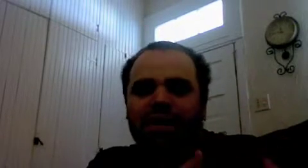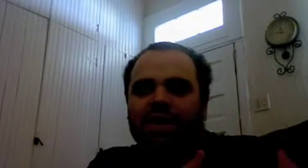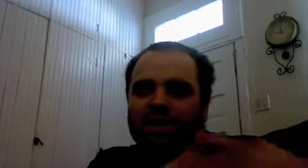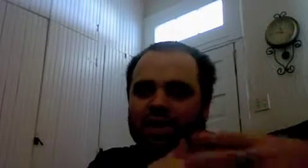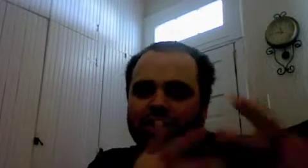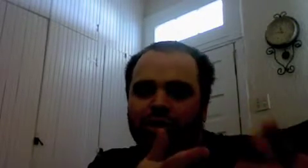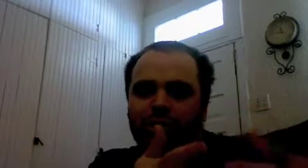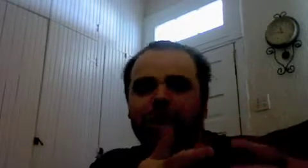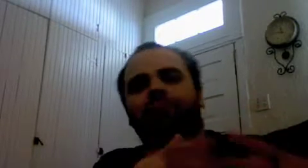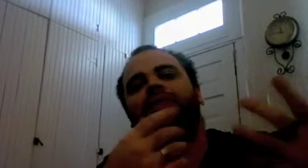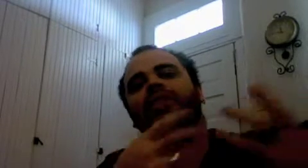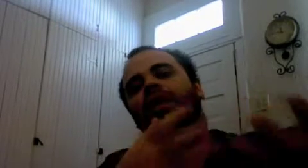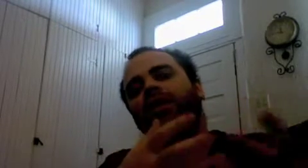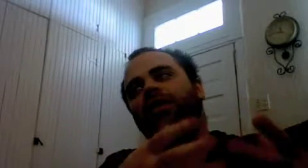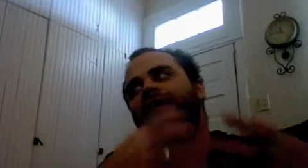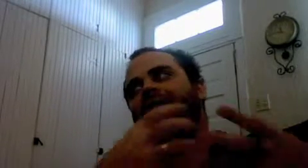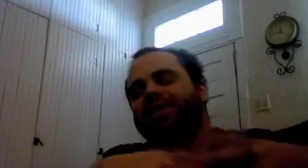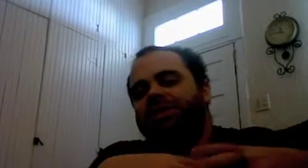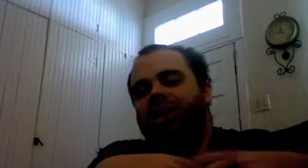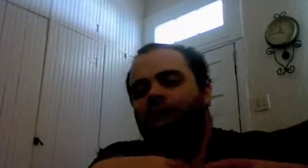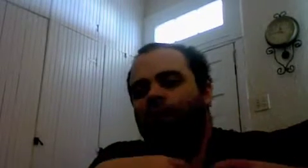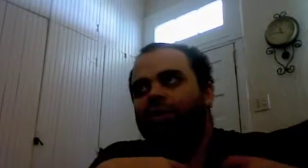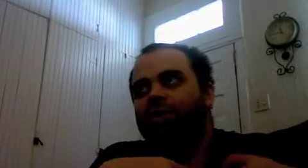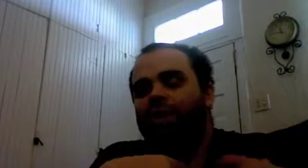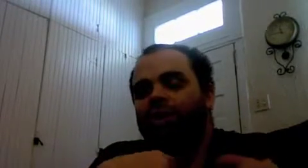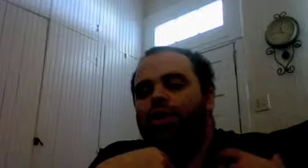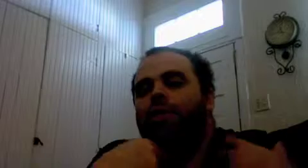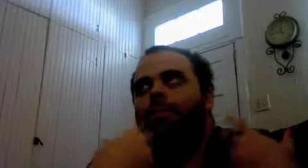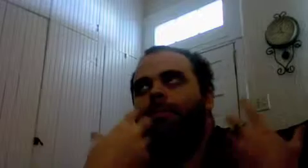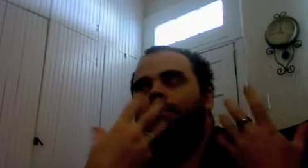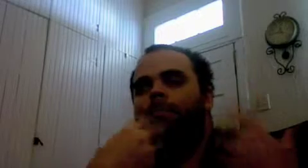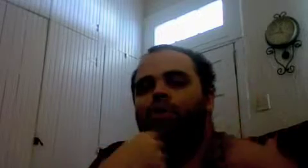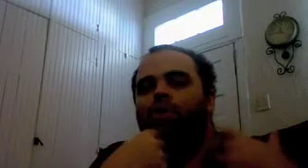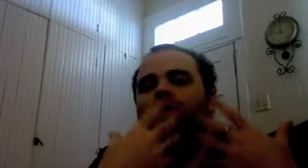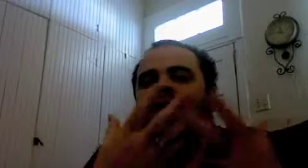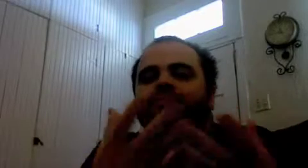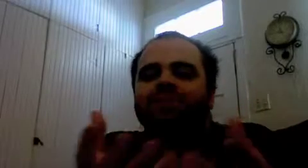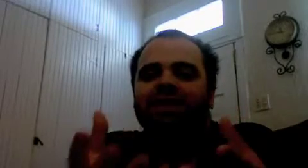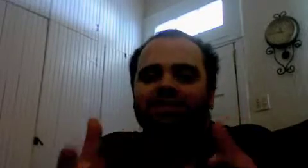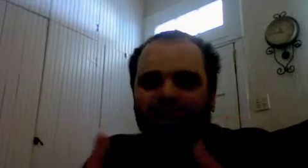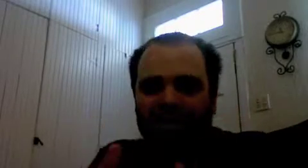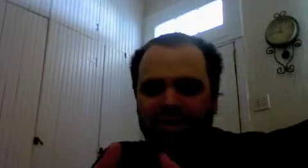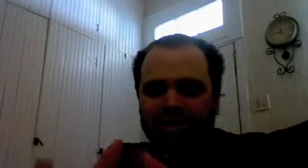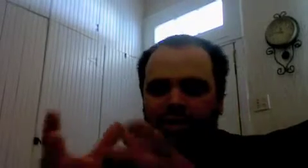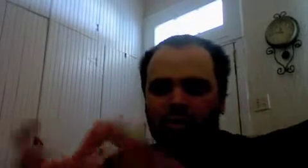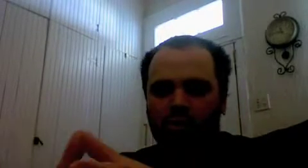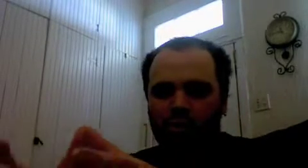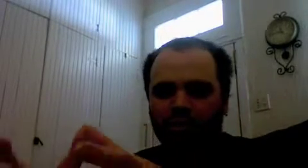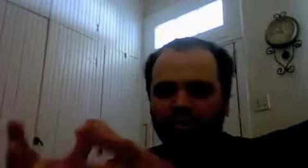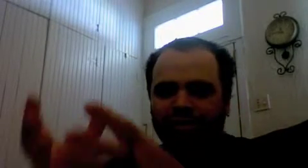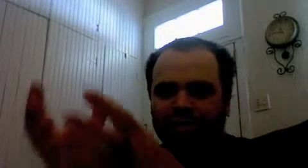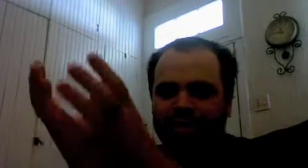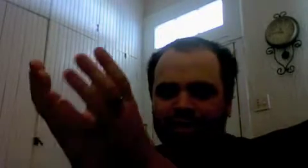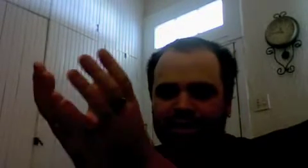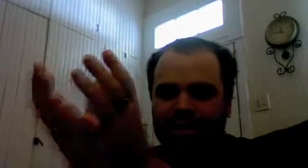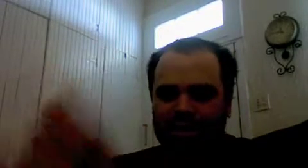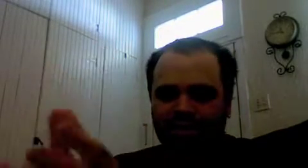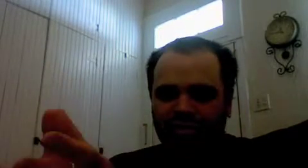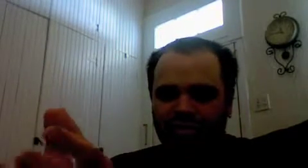the shoe can be thought of as the cobbler putting himself into the world into